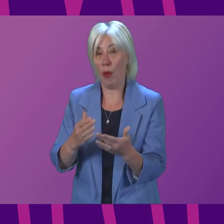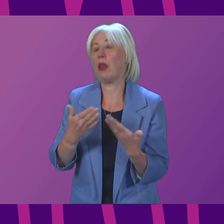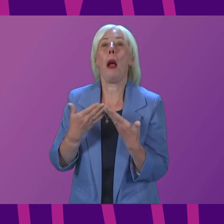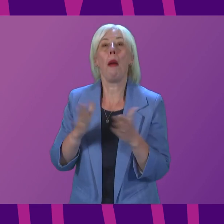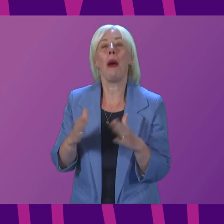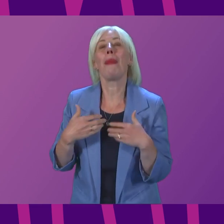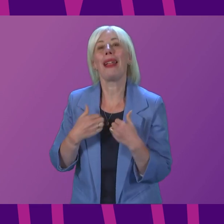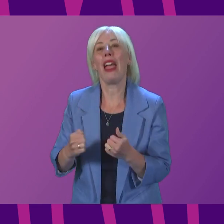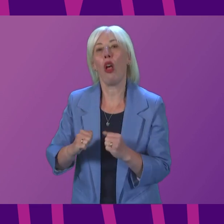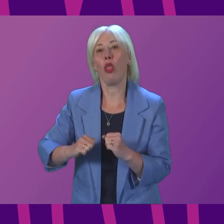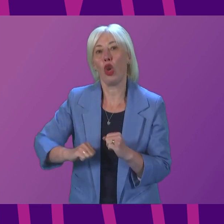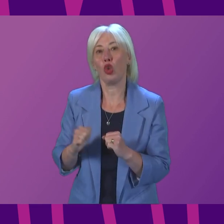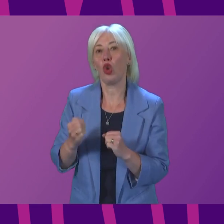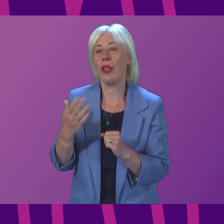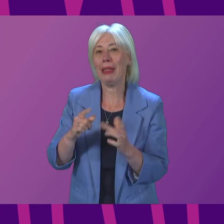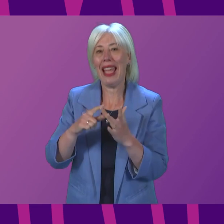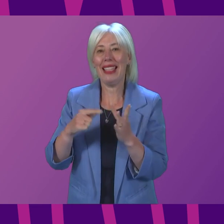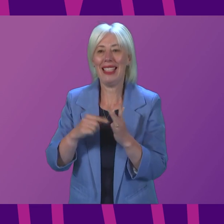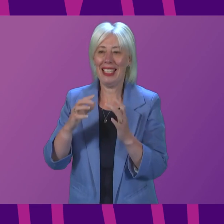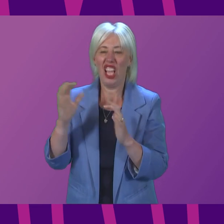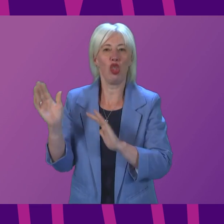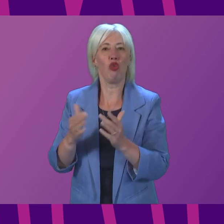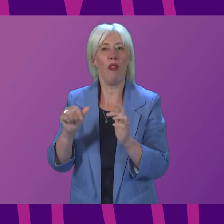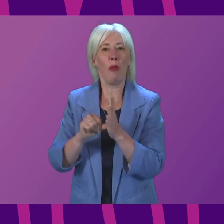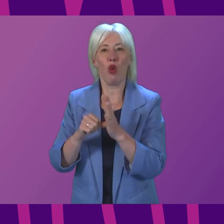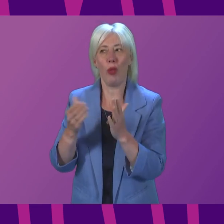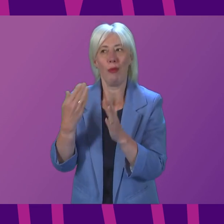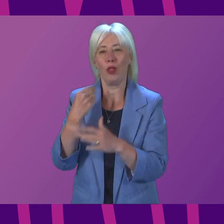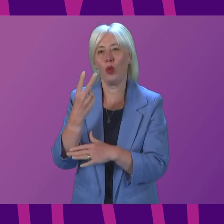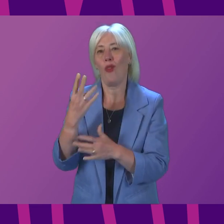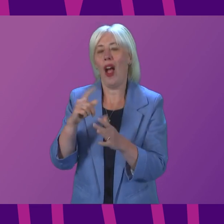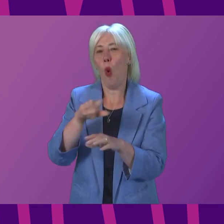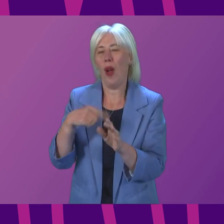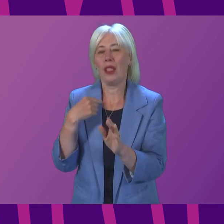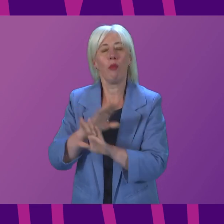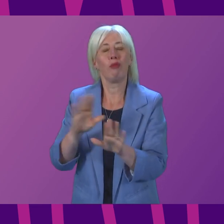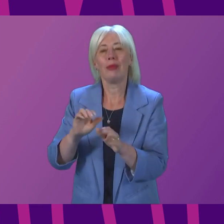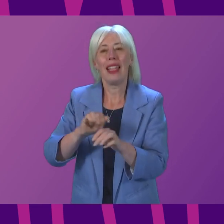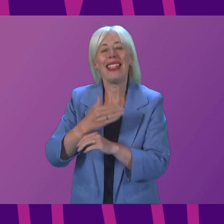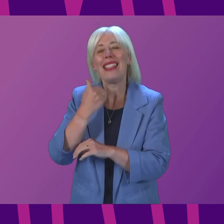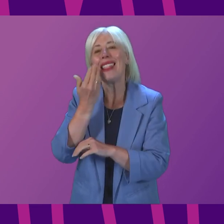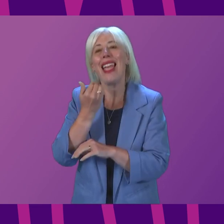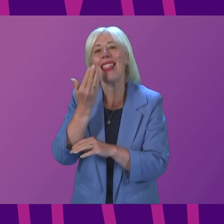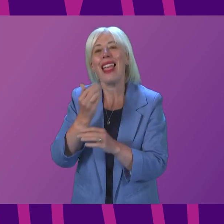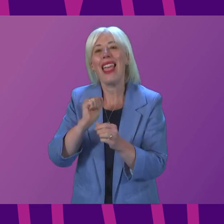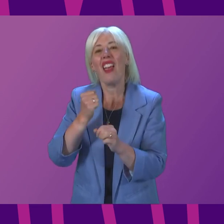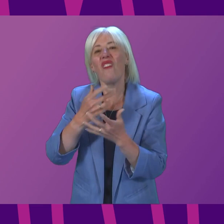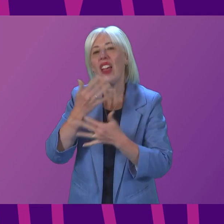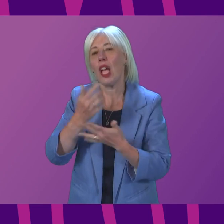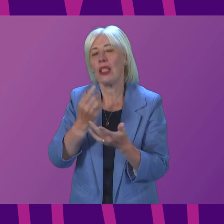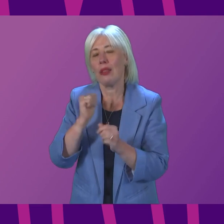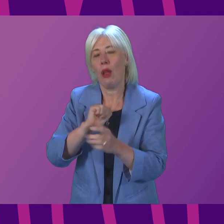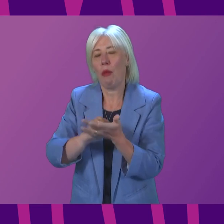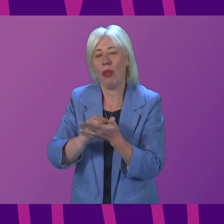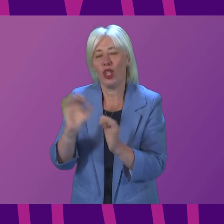has had server problems over the past 24 hours, so no daily figures were published yesterday and, of course, figures are no longer published at